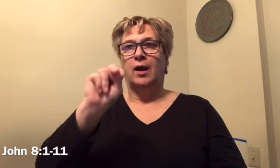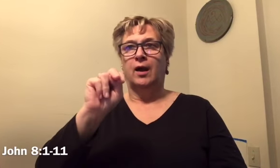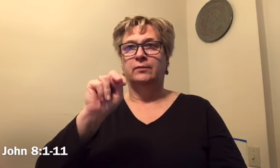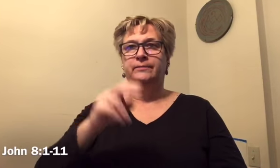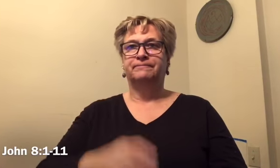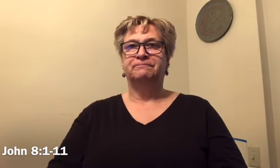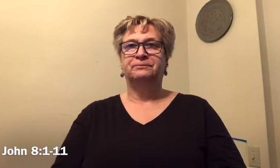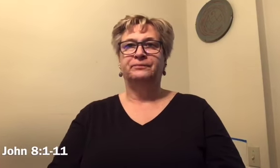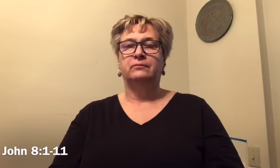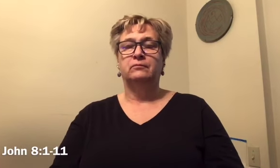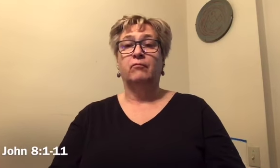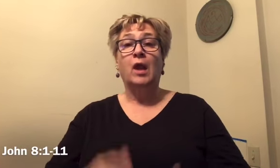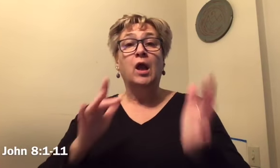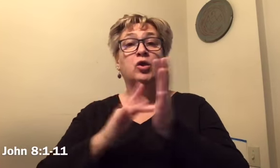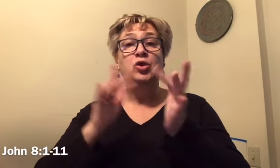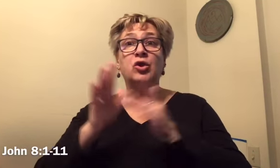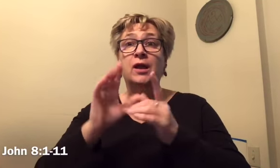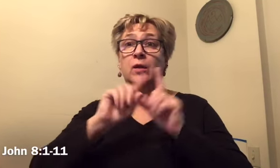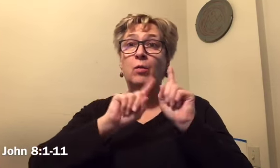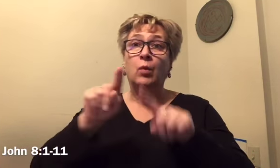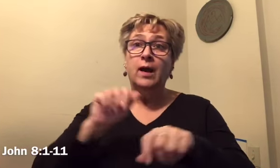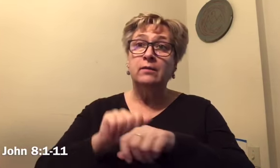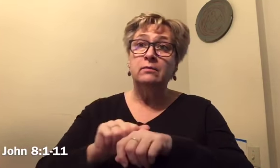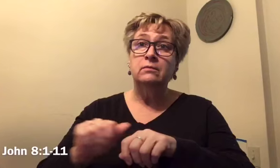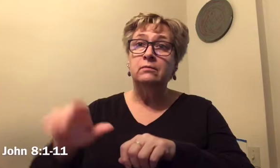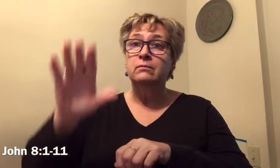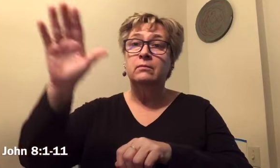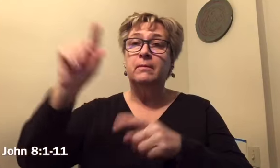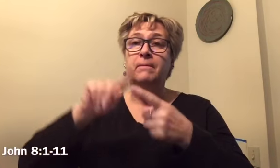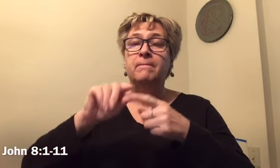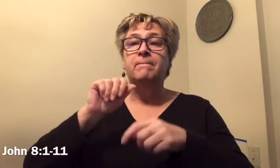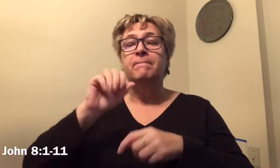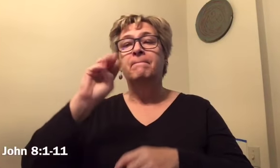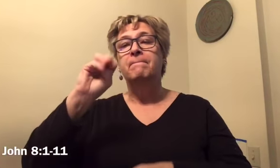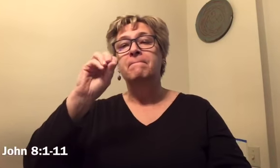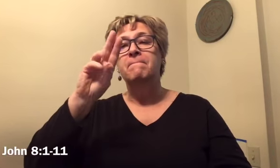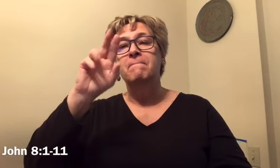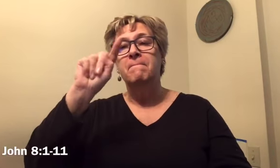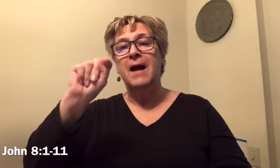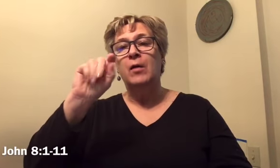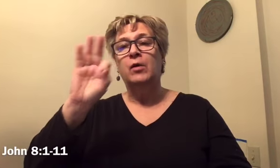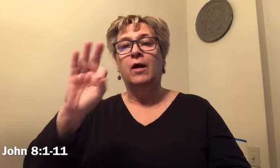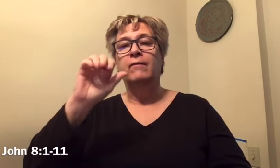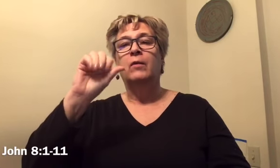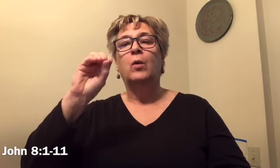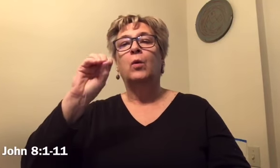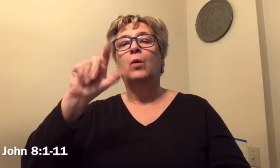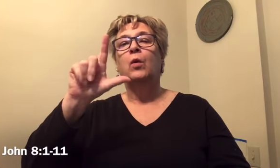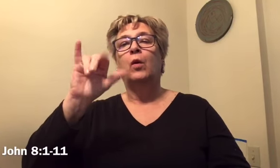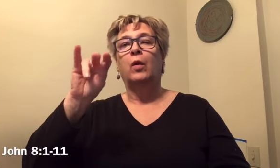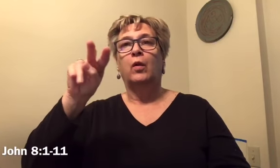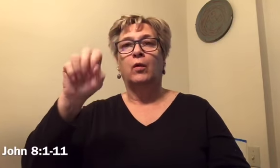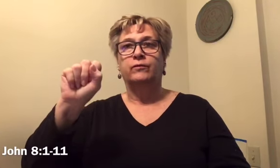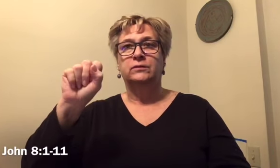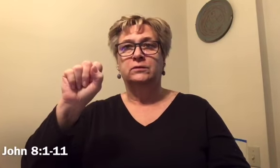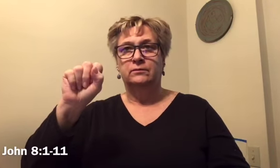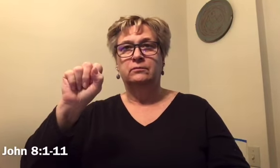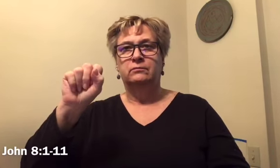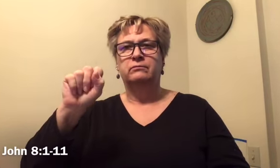According to John Jesus went to the Mount of Olives but early in the morning